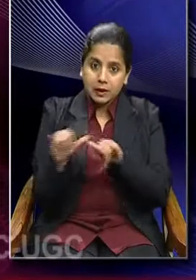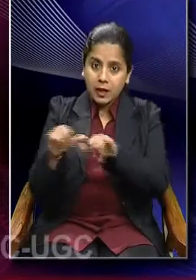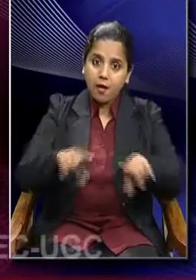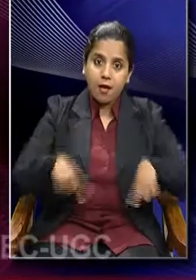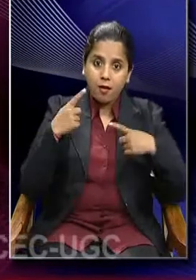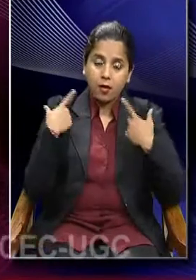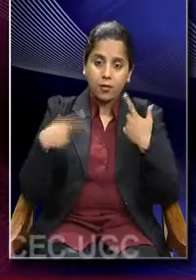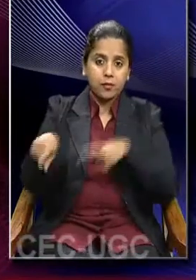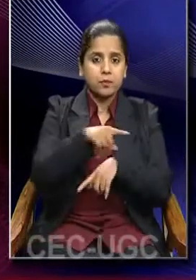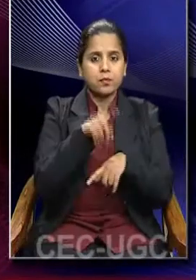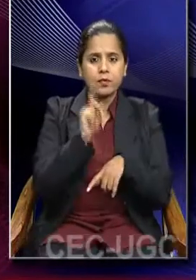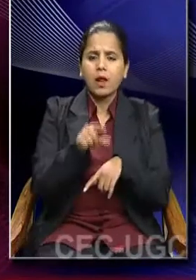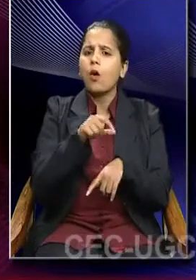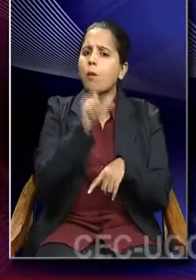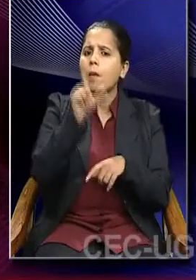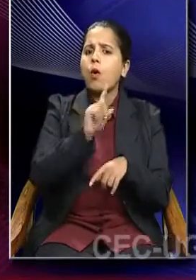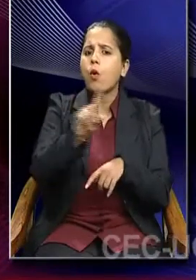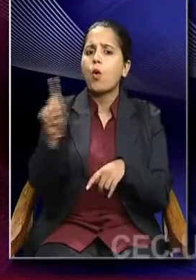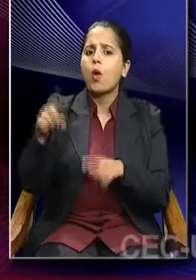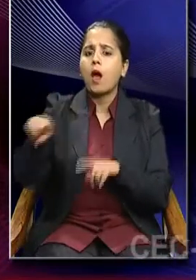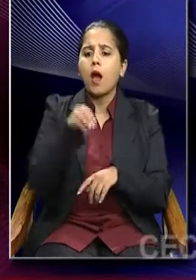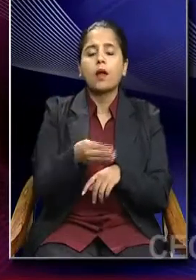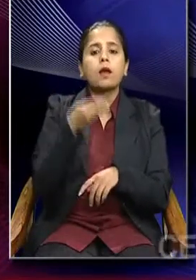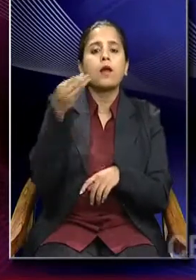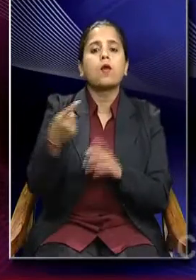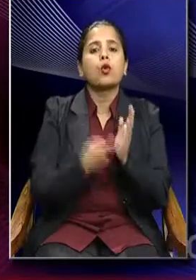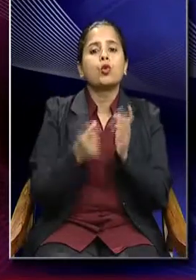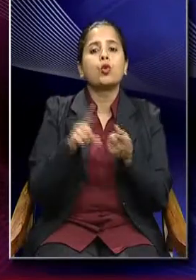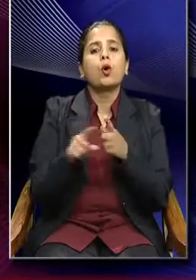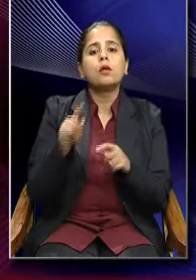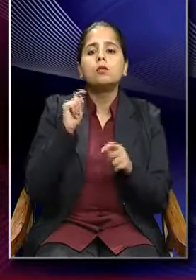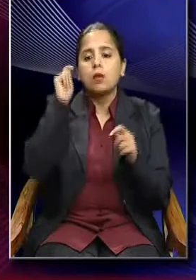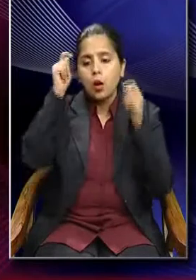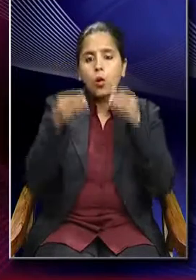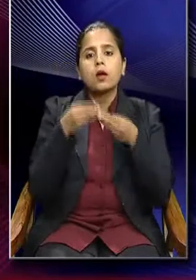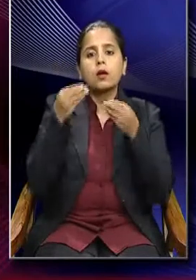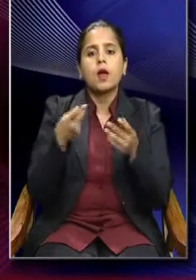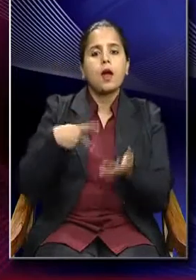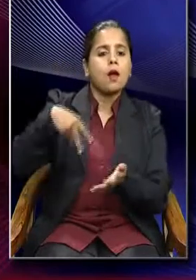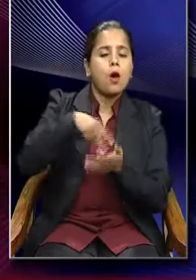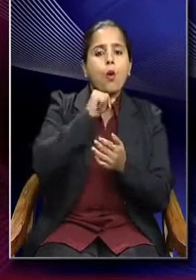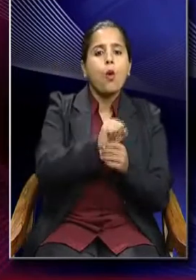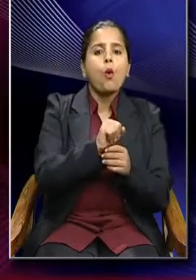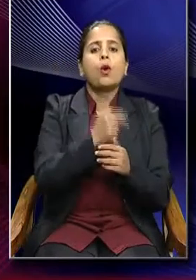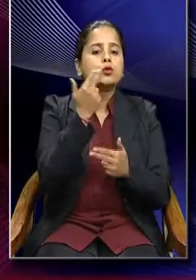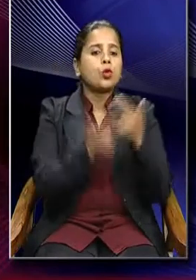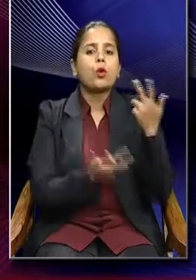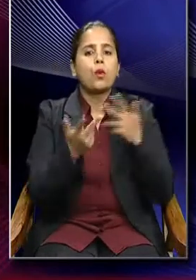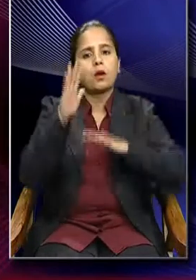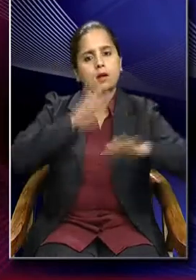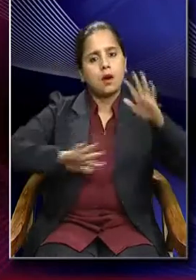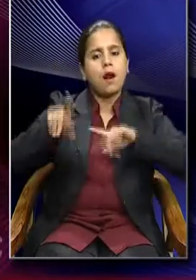has to enact the role assigned depending on the stage of the drama in which one is